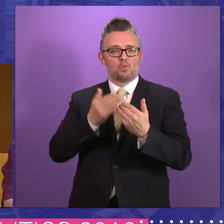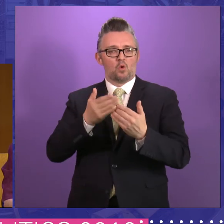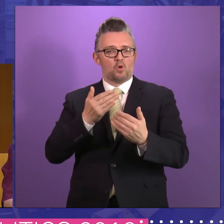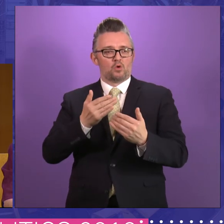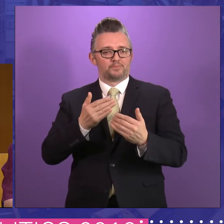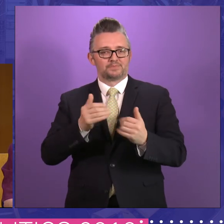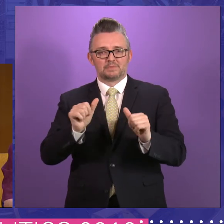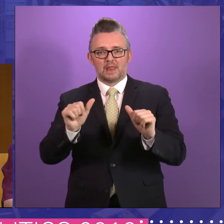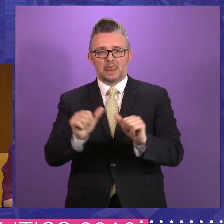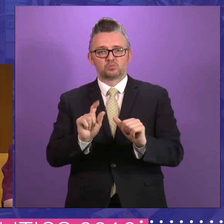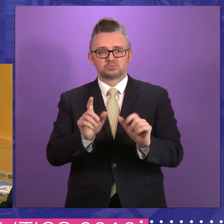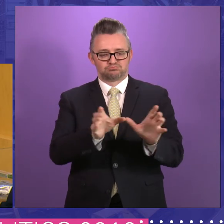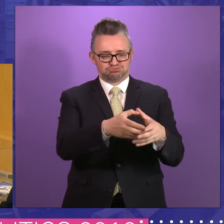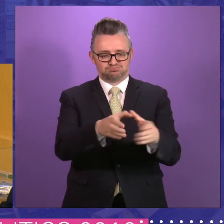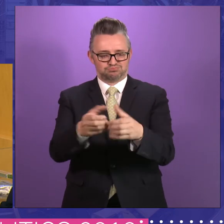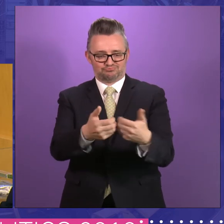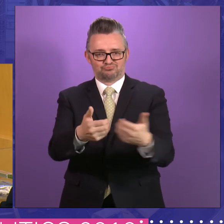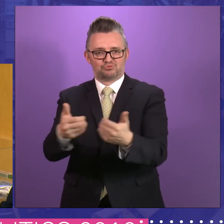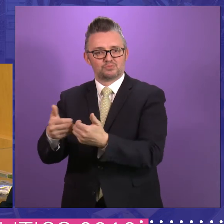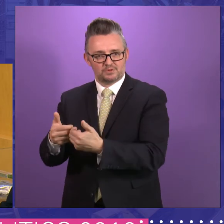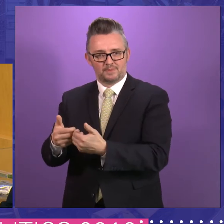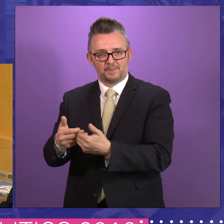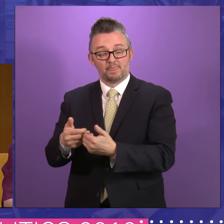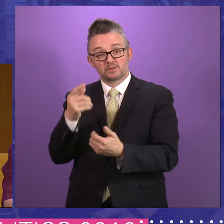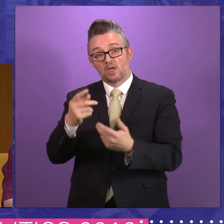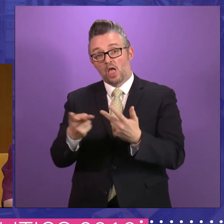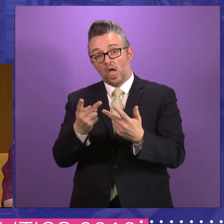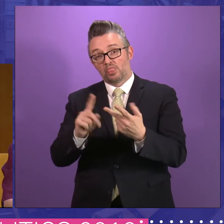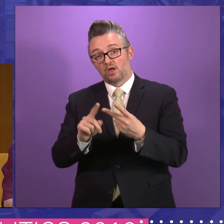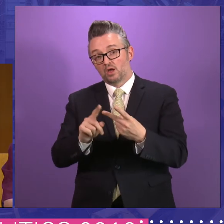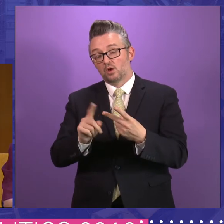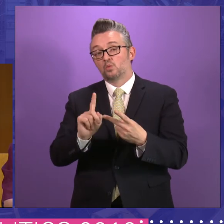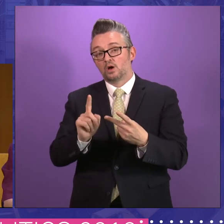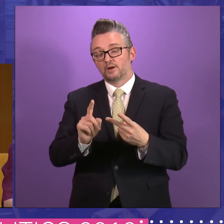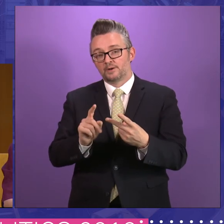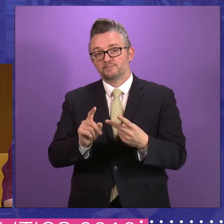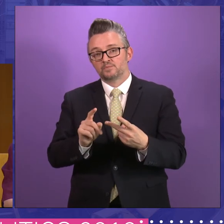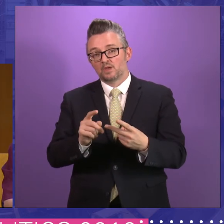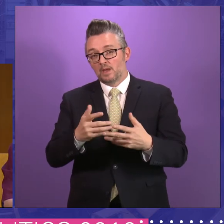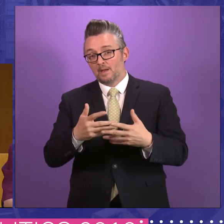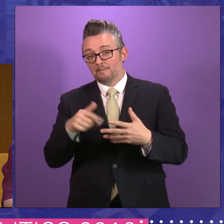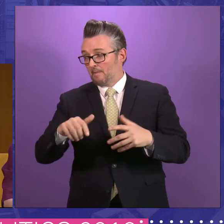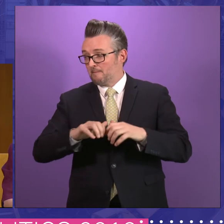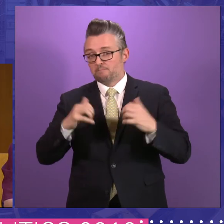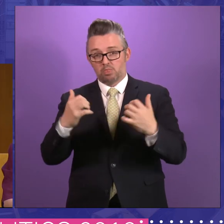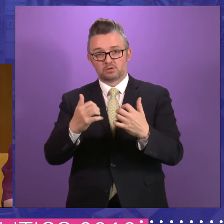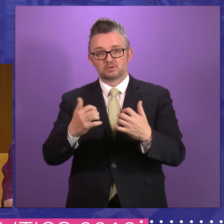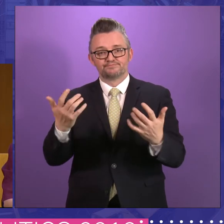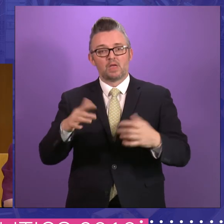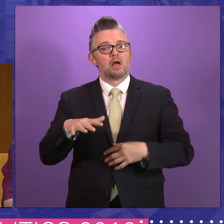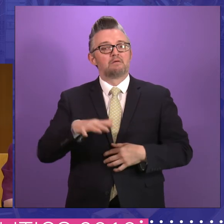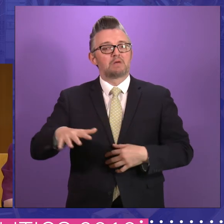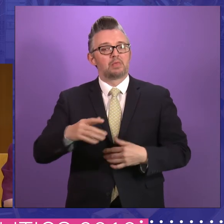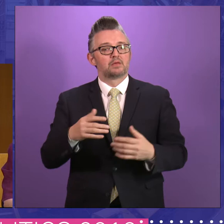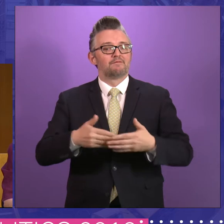party political and less tribal. That's right. And, and another issue that also appears into it, one of the biggest features of this parliament is that we are family friendly.